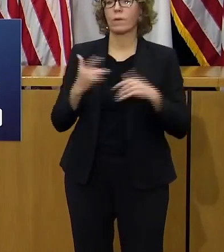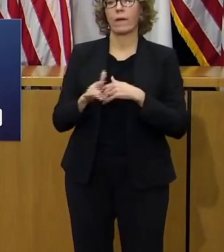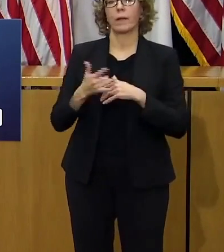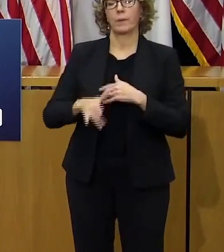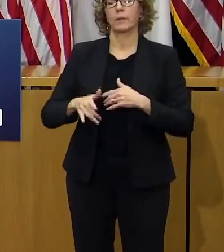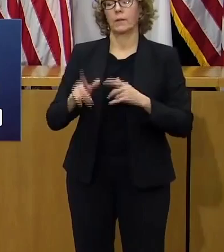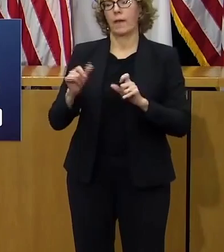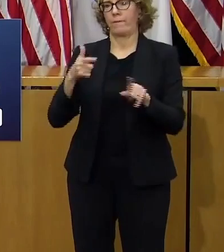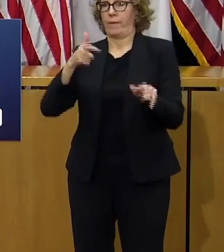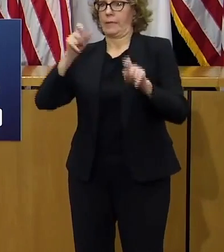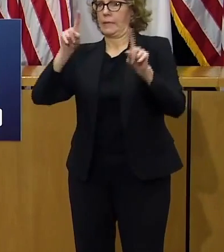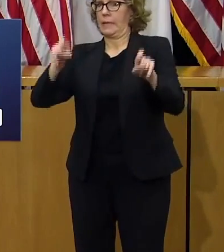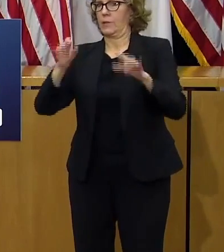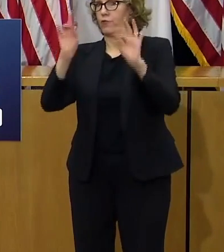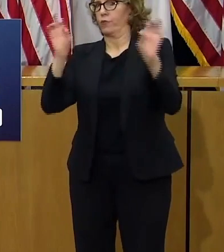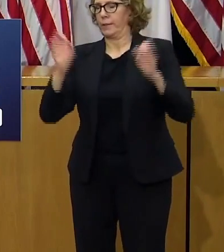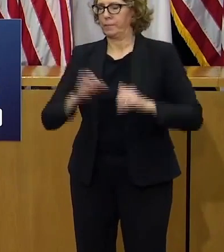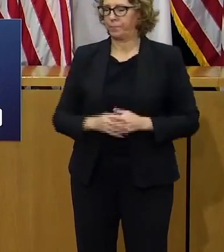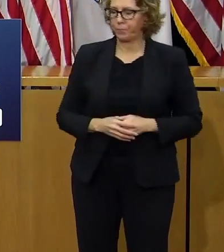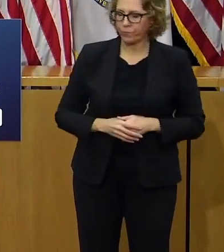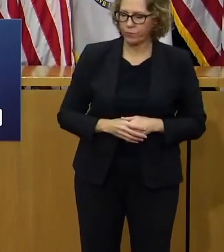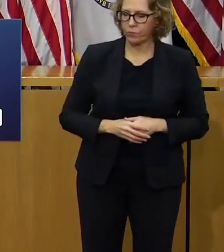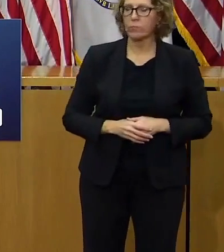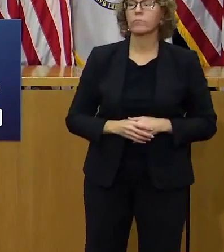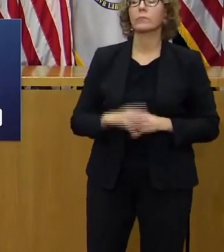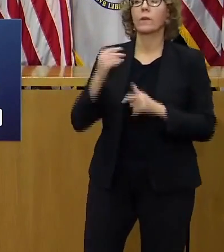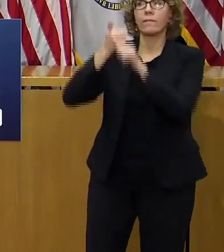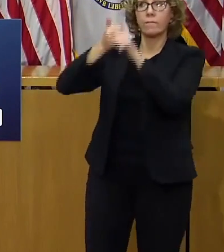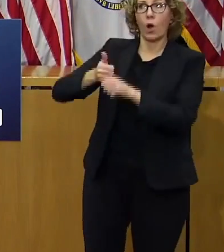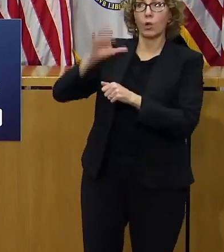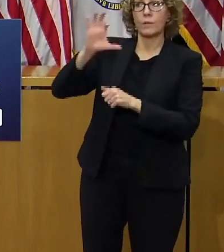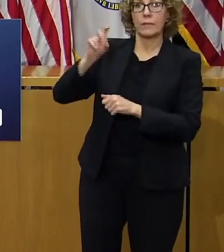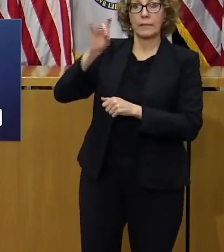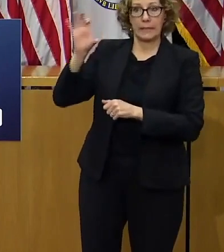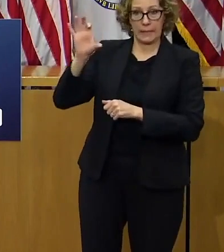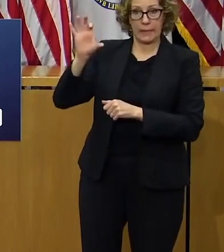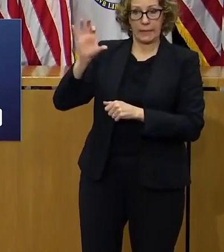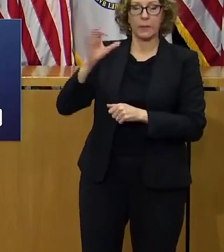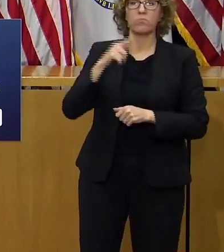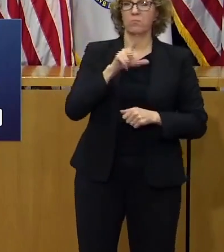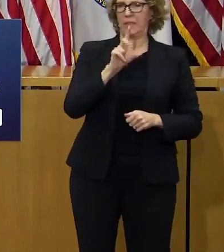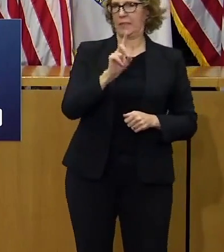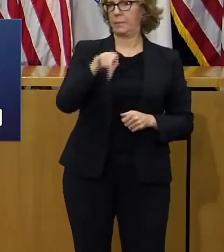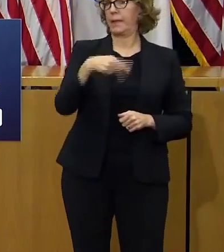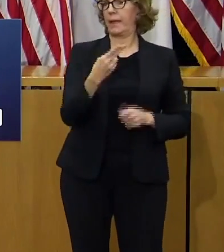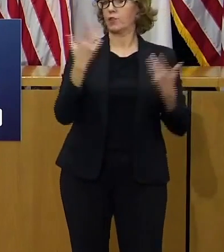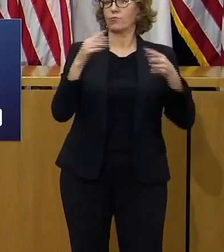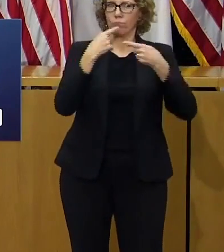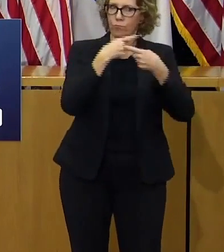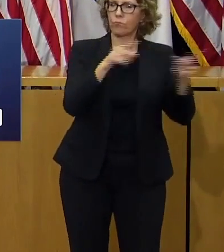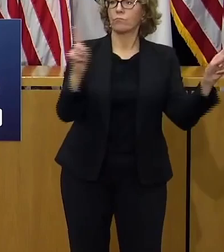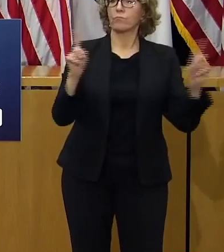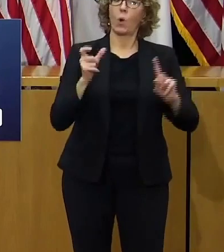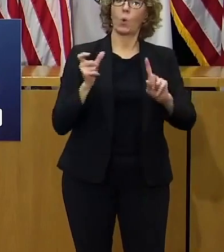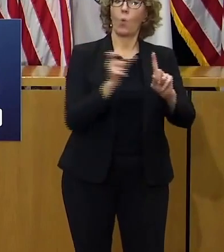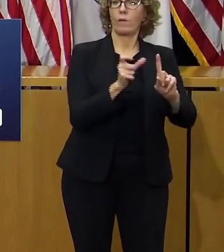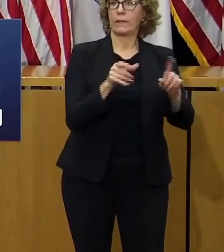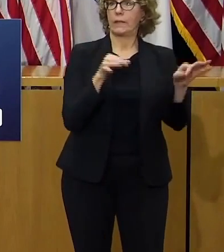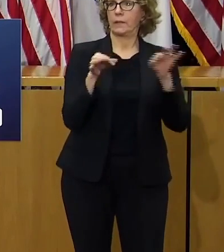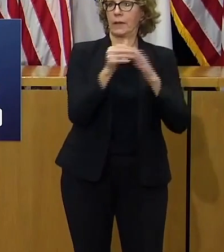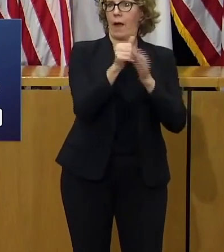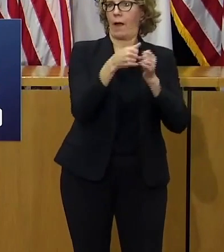in accordance with the cdc the department of public health has issued new quarantine guidance that takes effect today